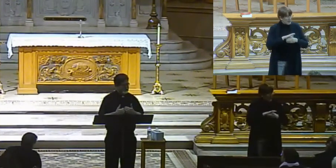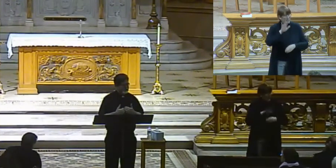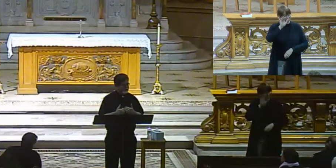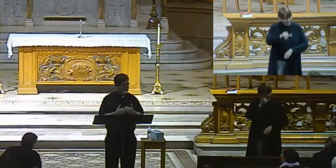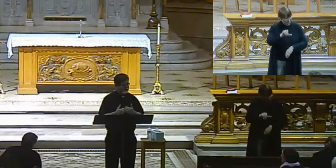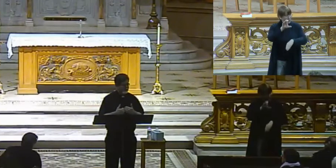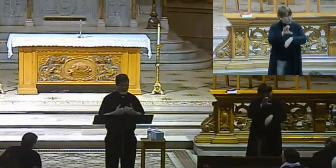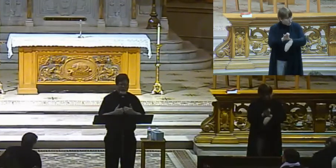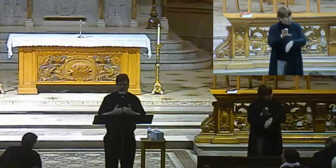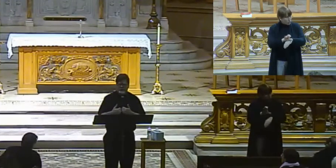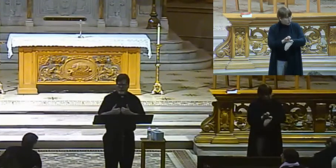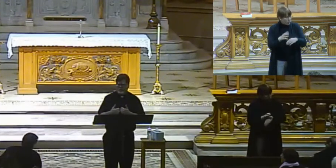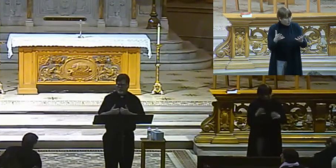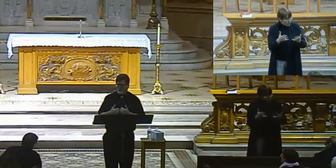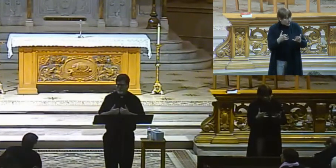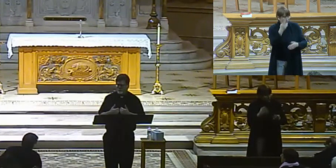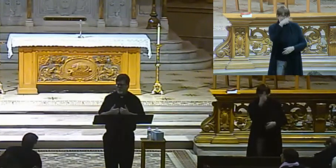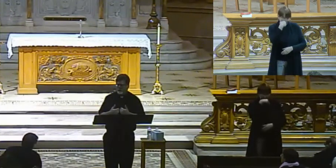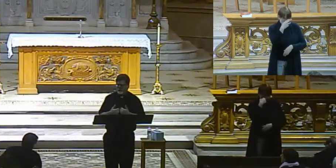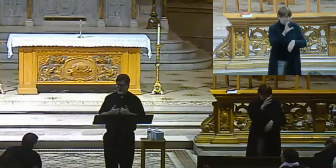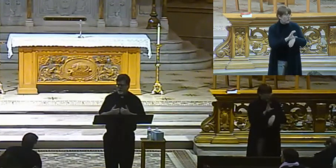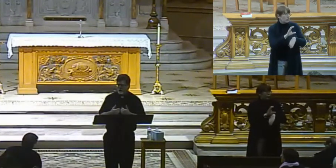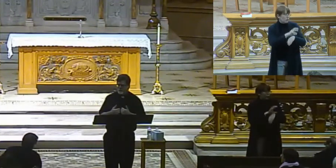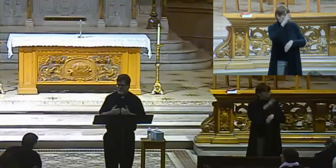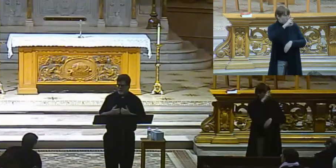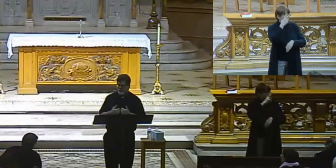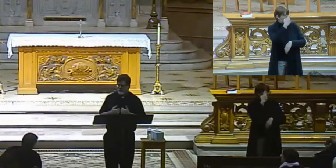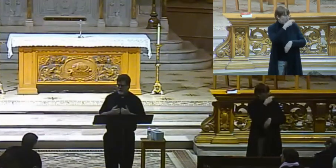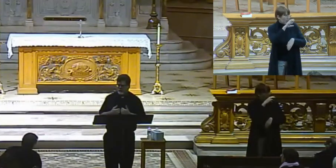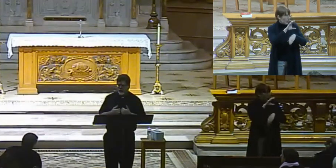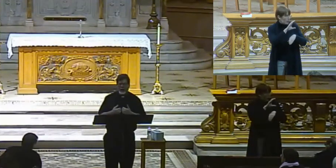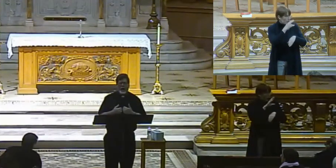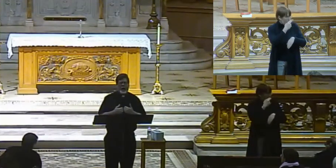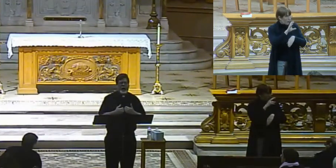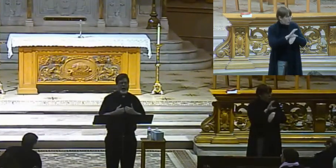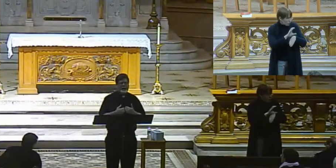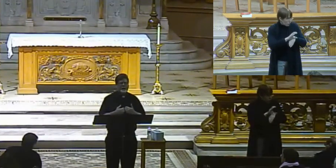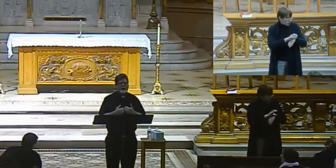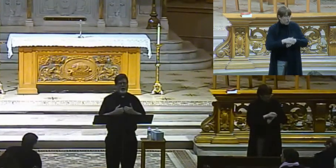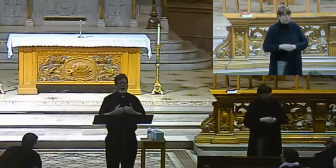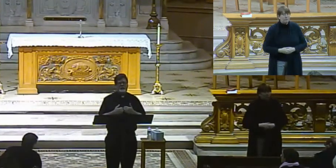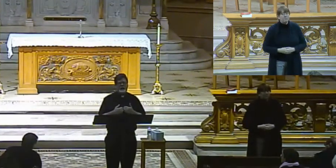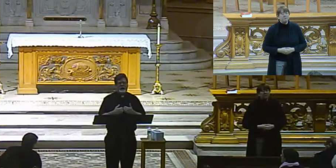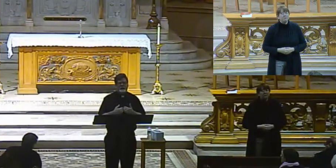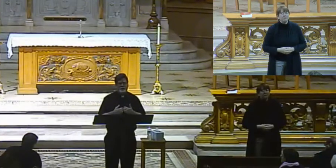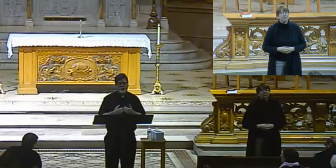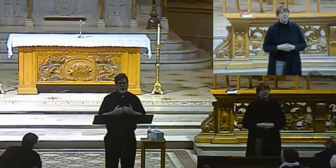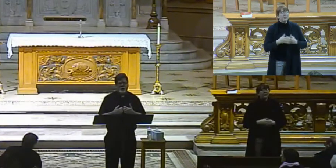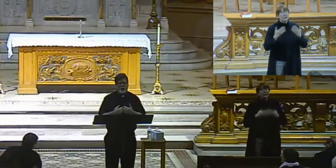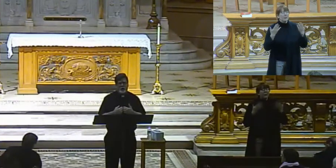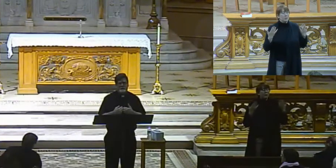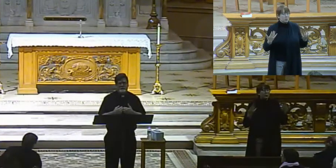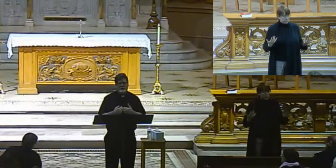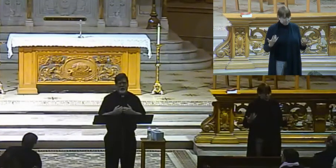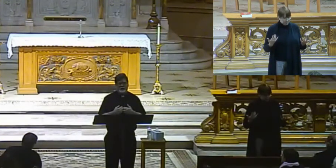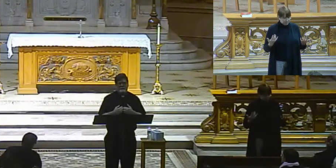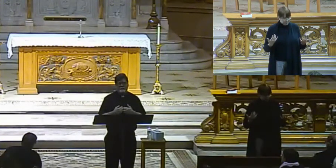is the Catholic church, the Roman Catholic church, all right? And so,